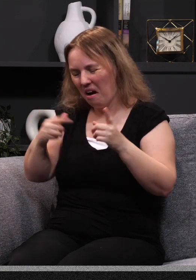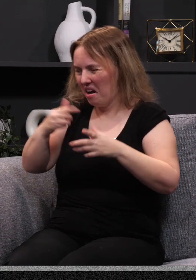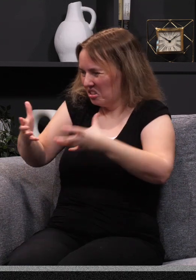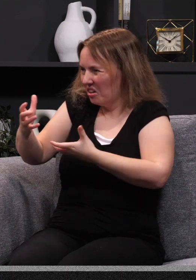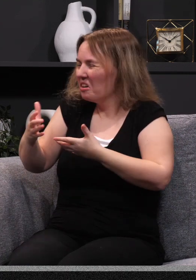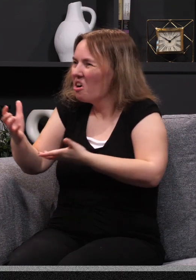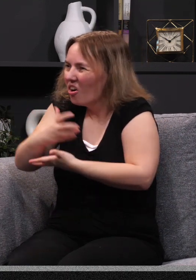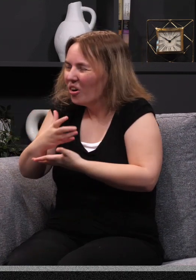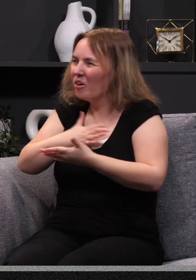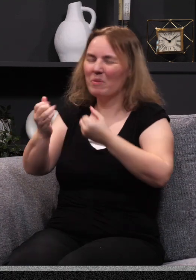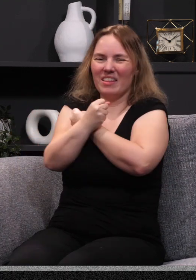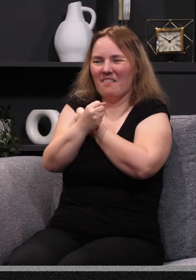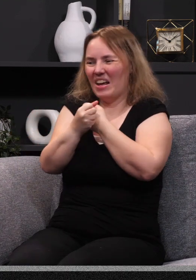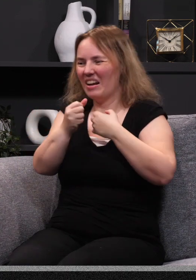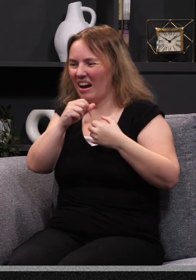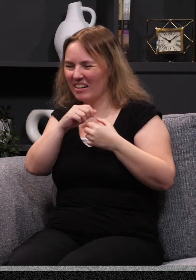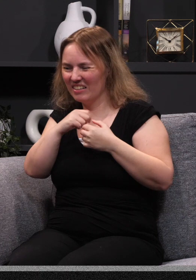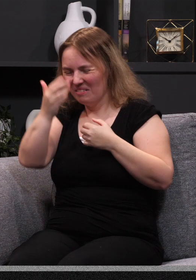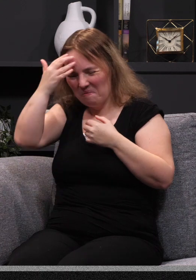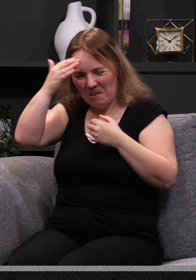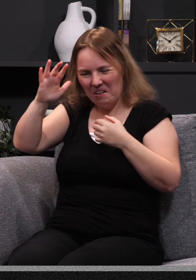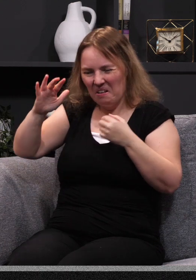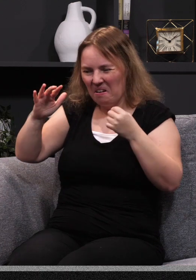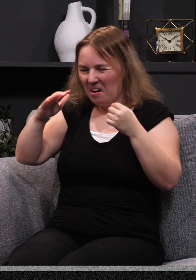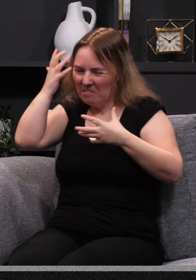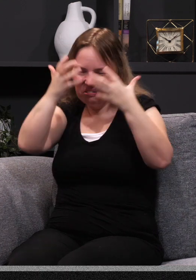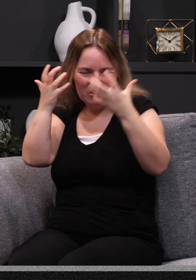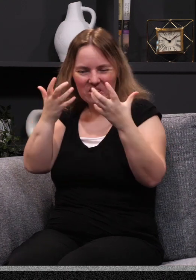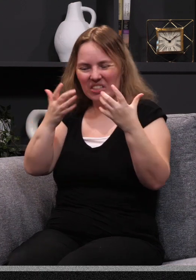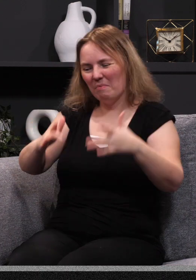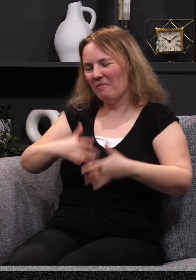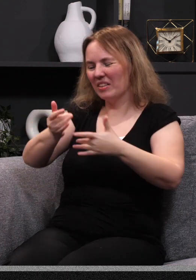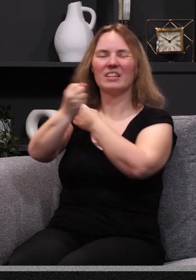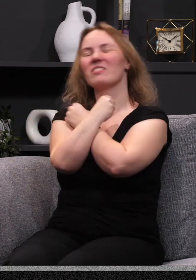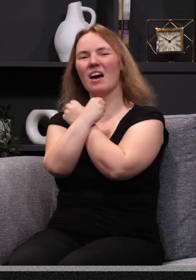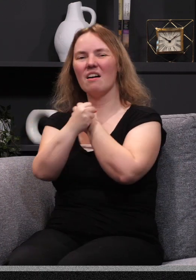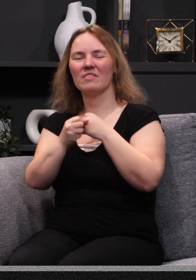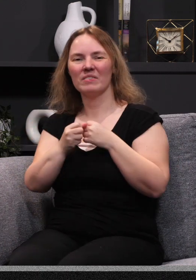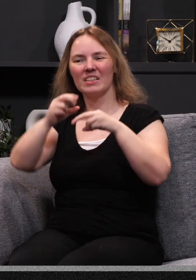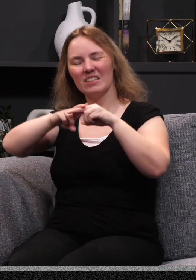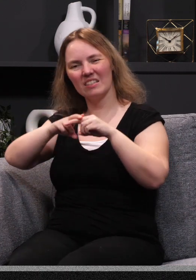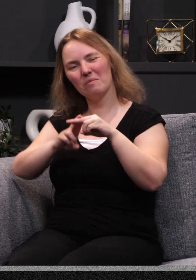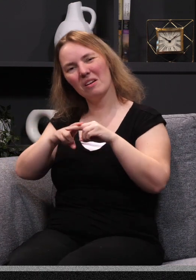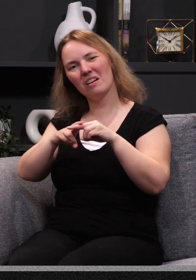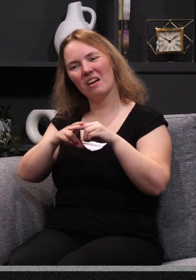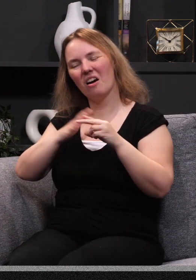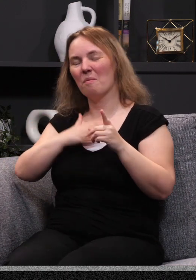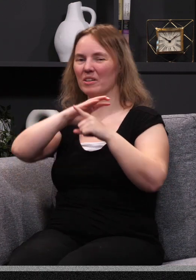earn love. It becomes one of uncertainty. And my feeling oftentimes of love or being loved is oftentimes dependent